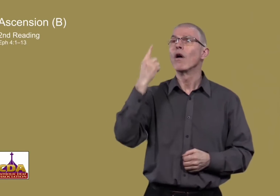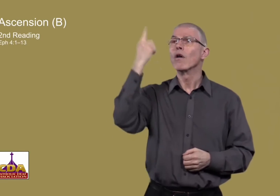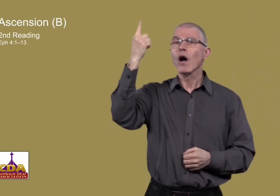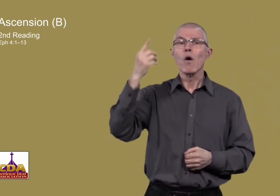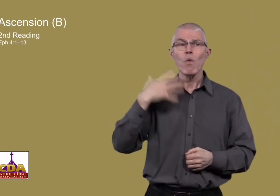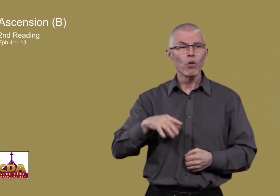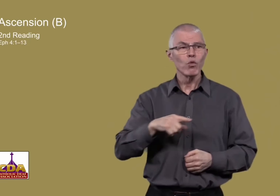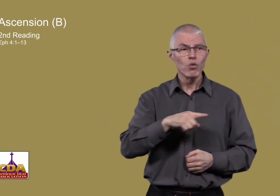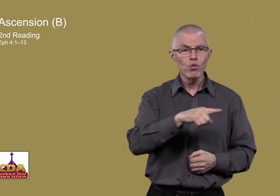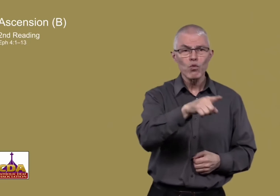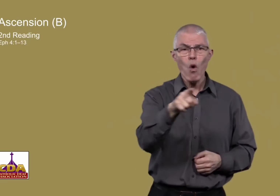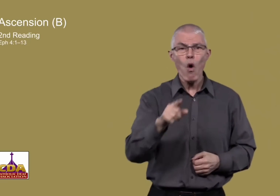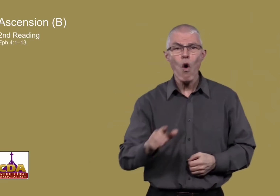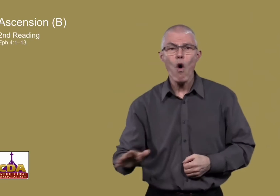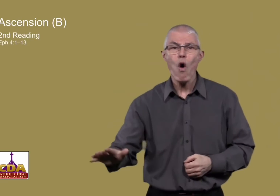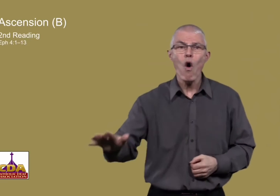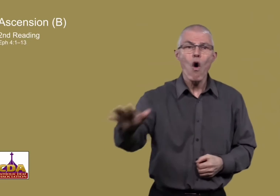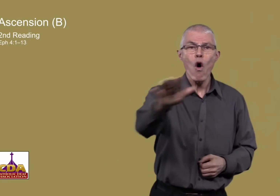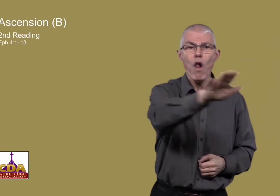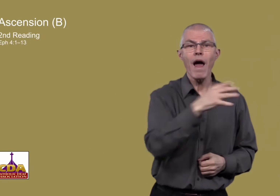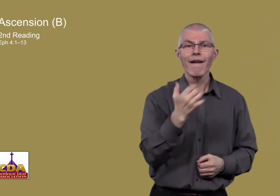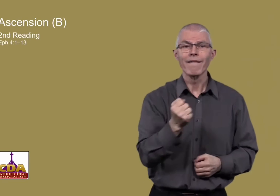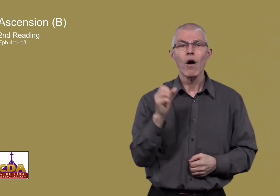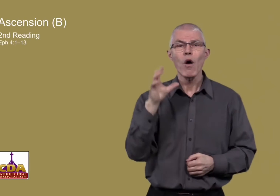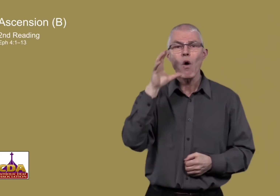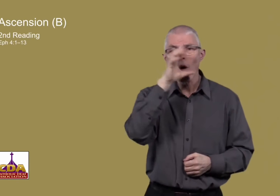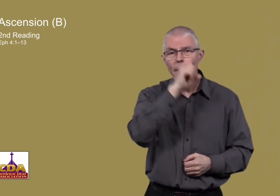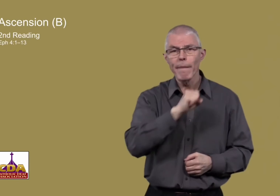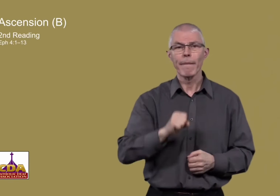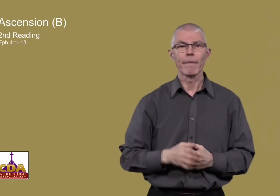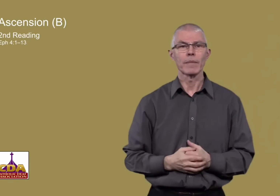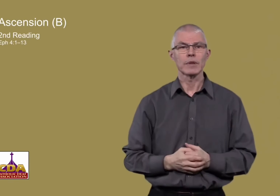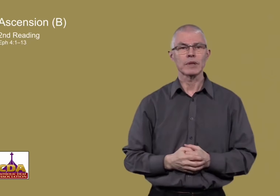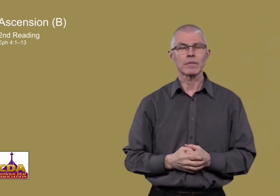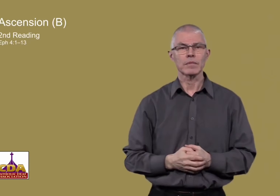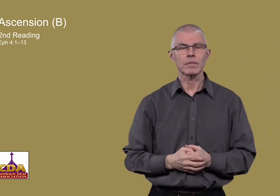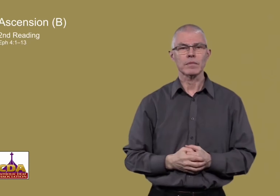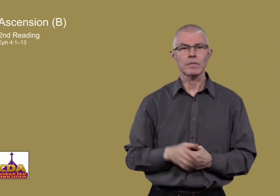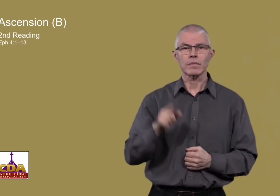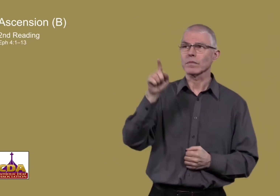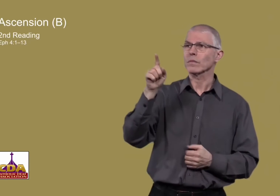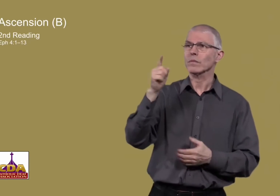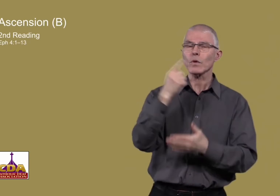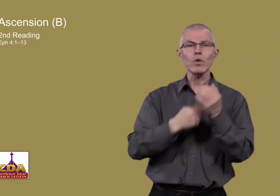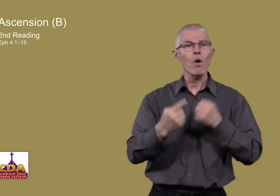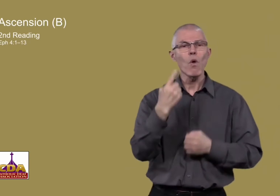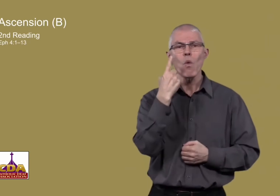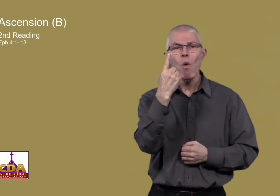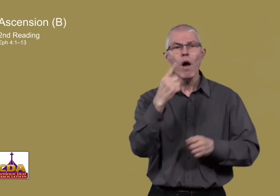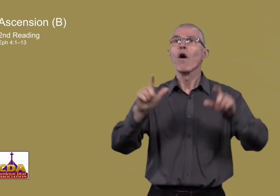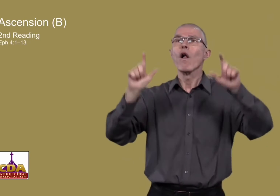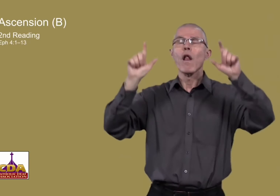God wants you all to have hope. There is one Lord,